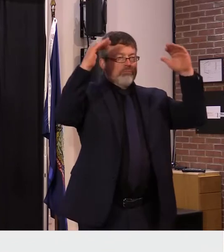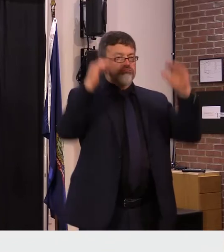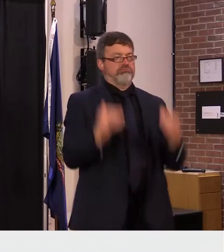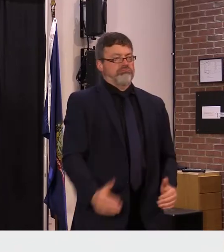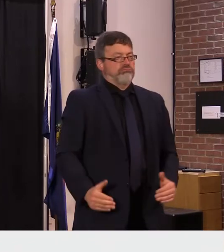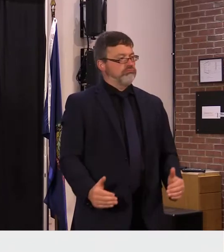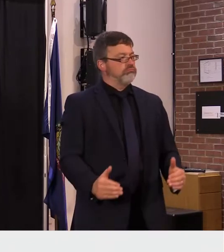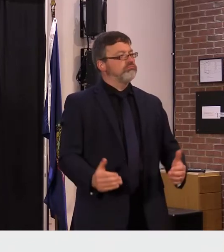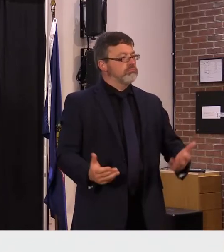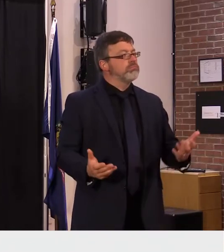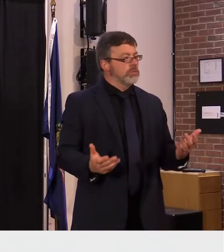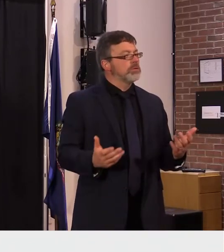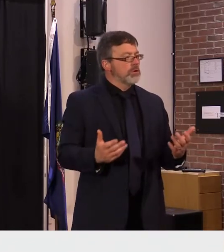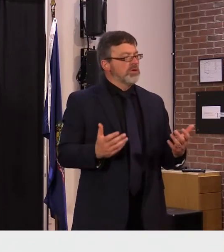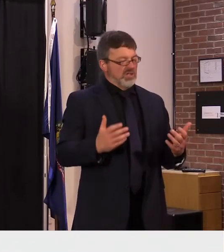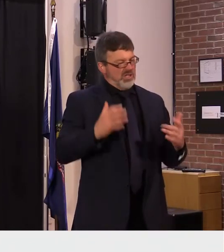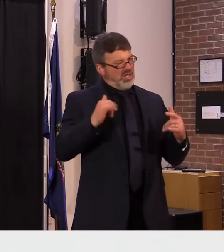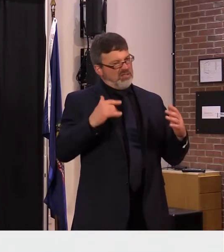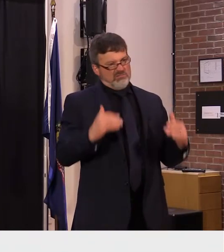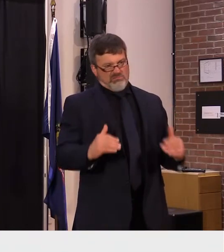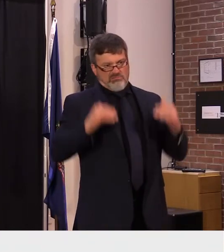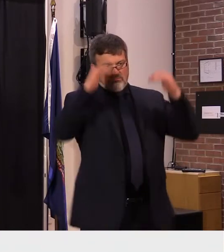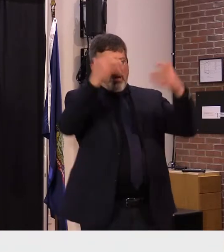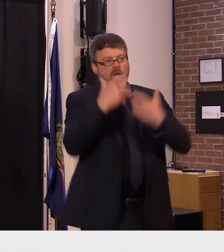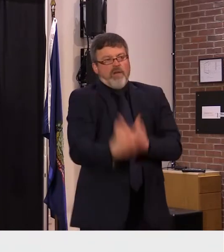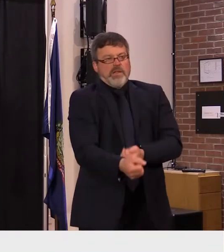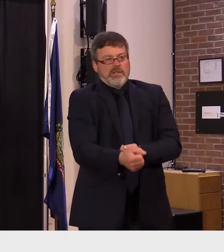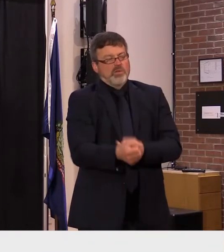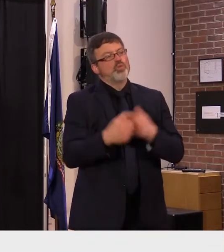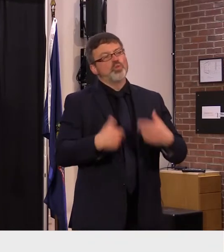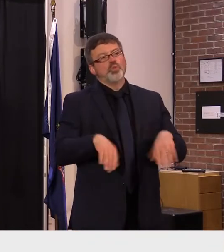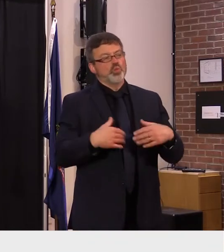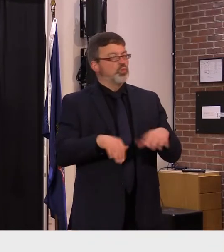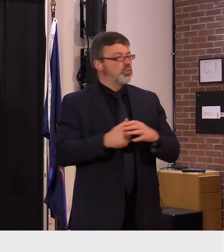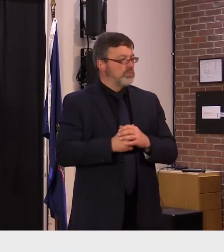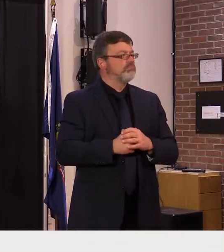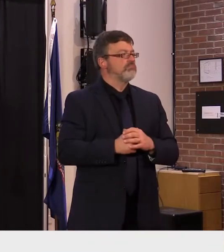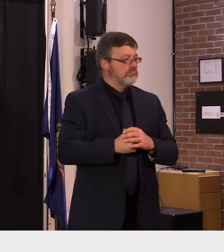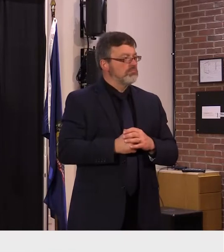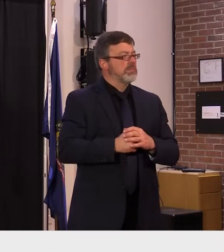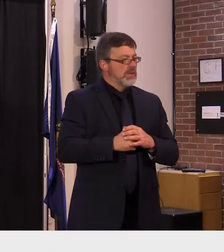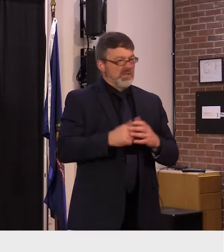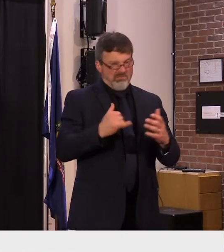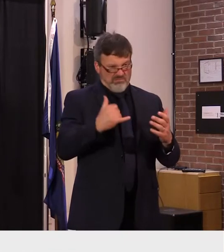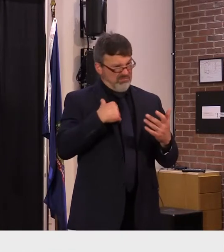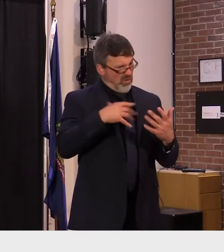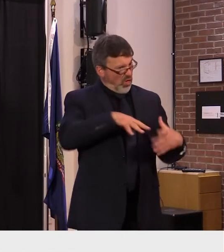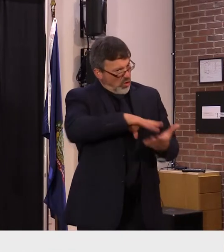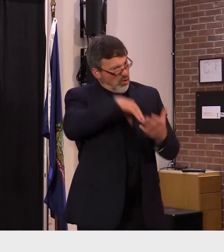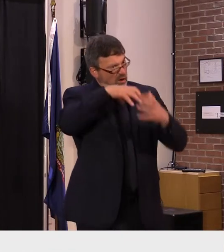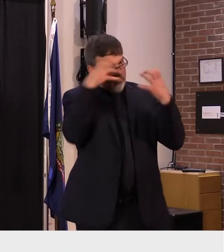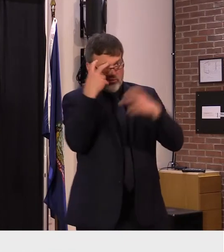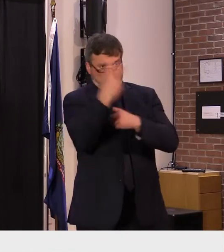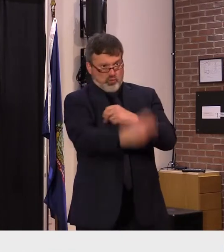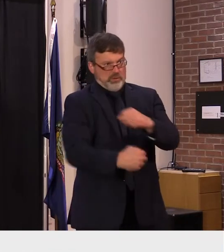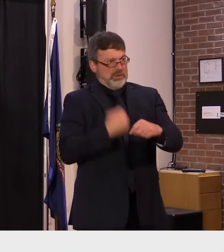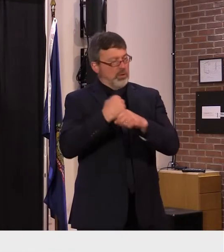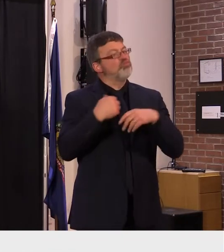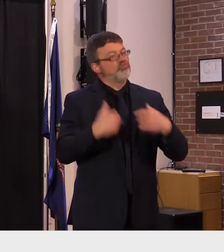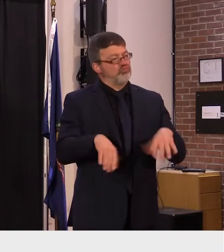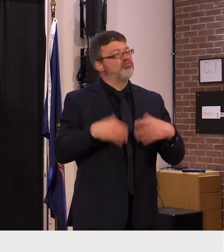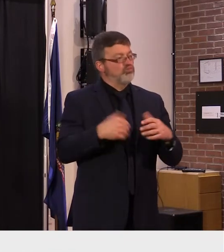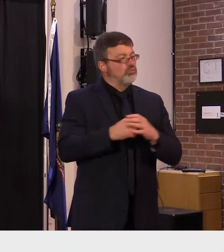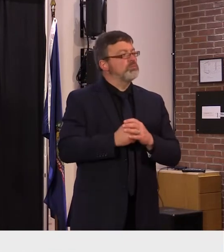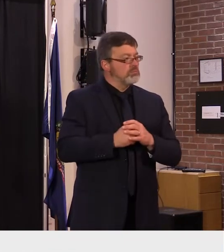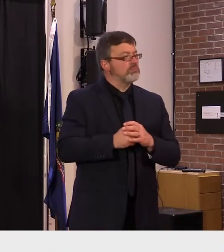we just come so far and learn so much um and uh and putting forth mitigation measures and